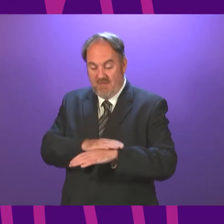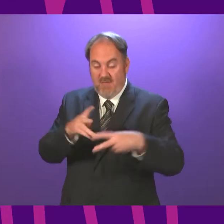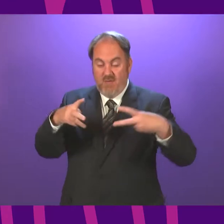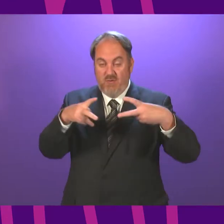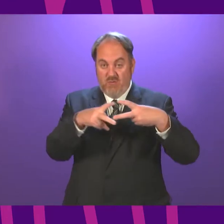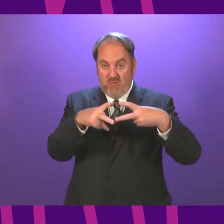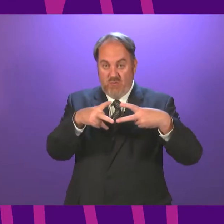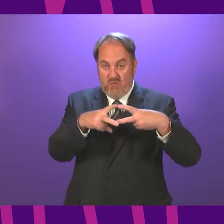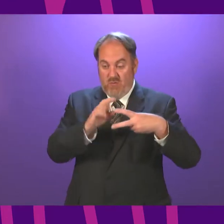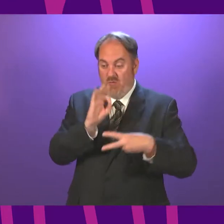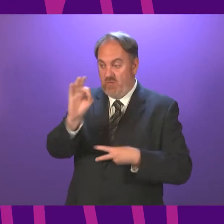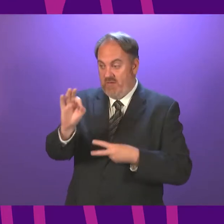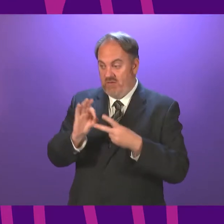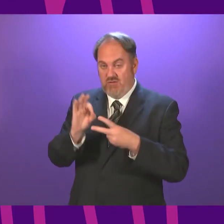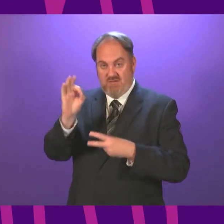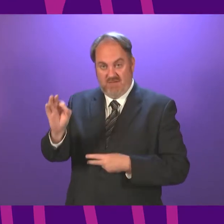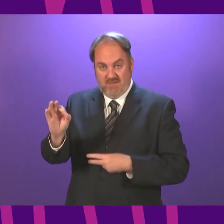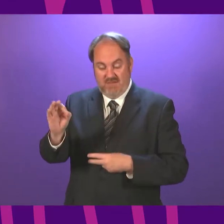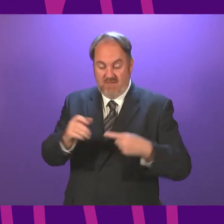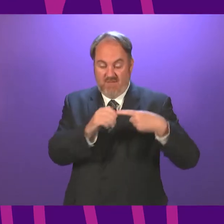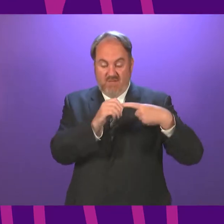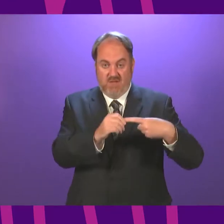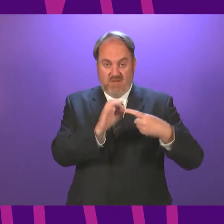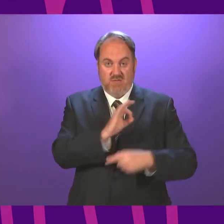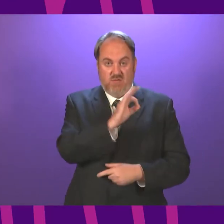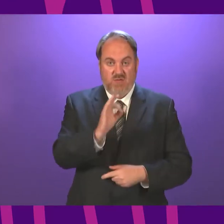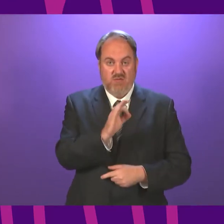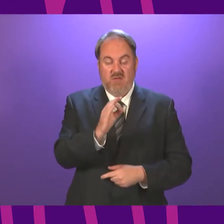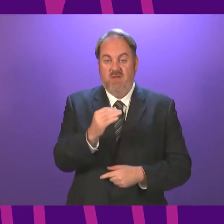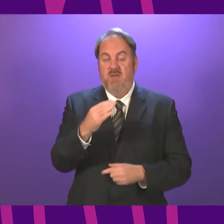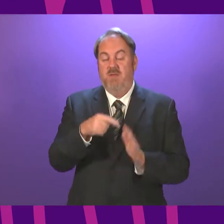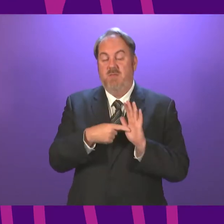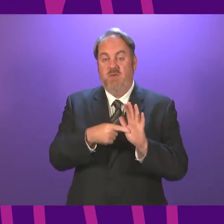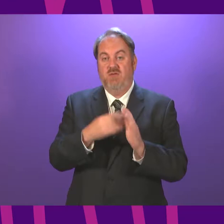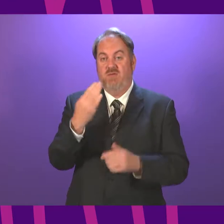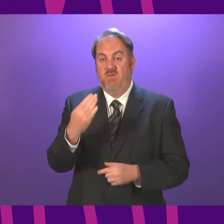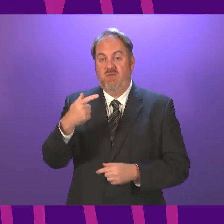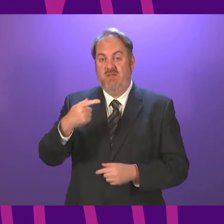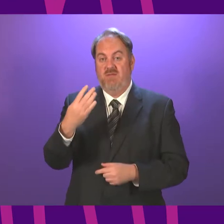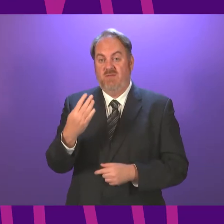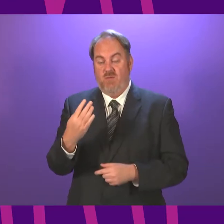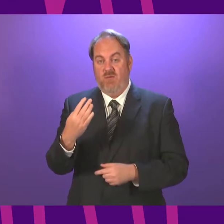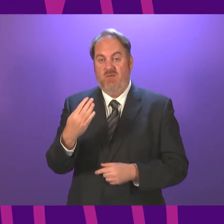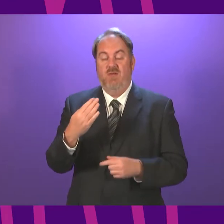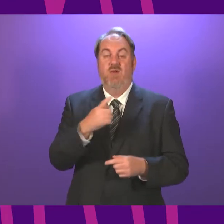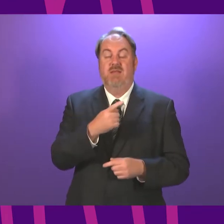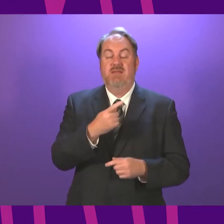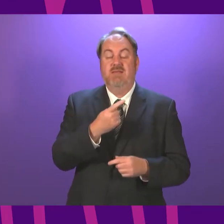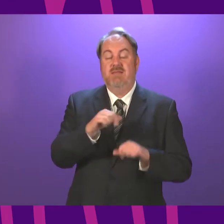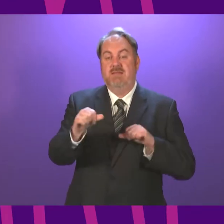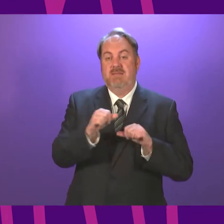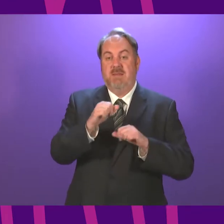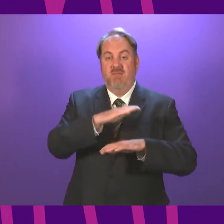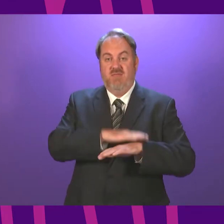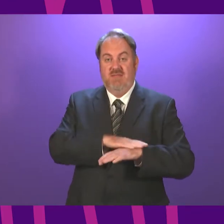be put as a result of today's business. The first is that motion 474, in the name of George Adam, on temporary amendment